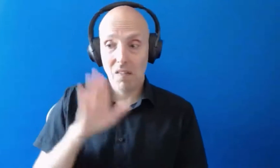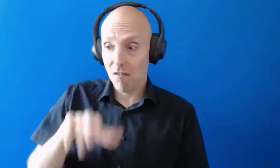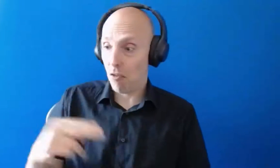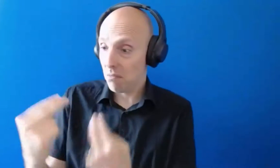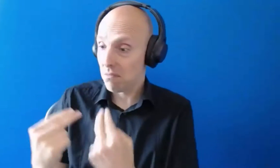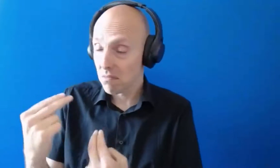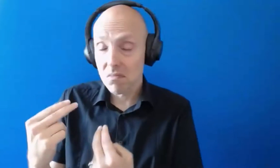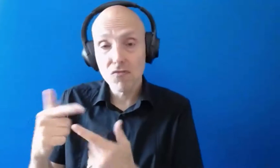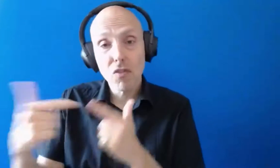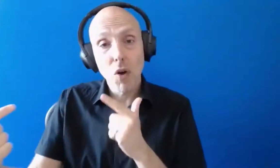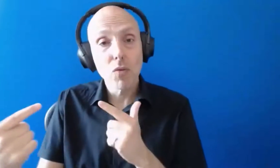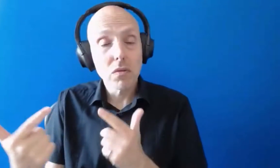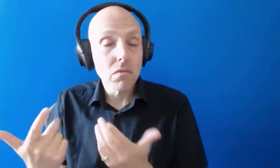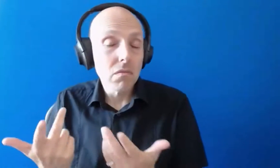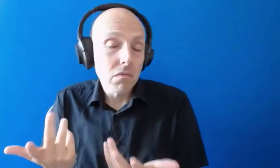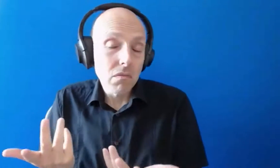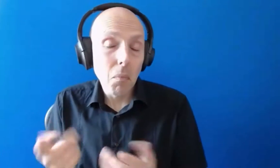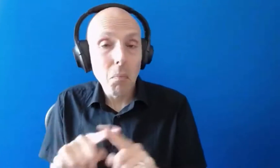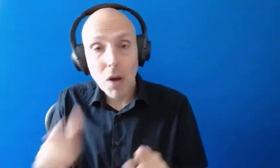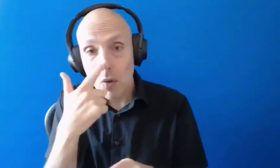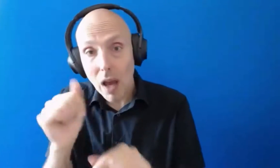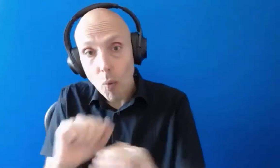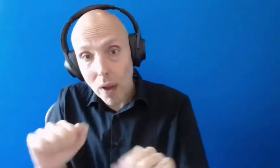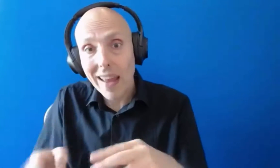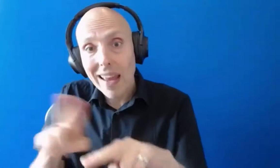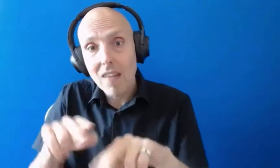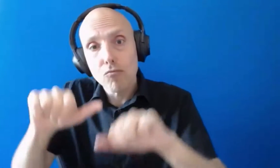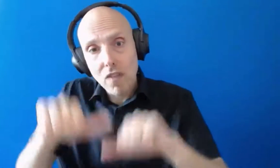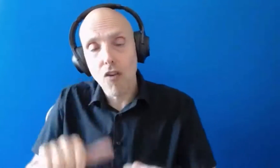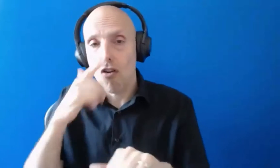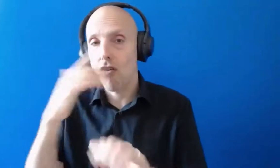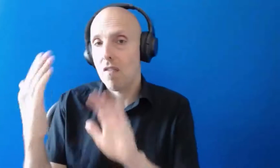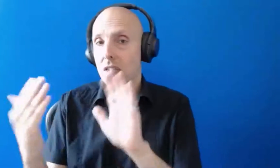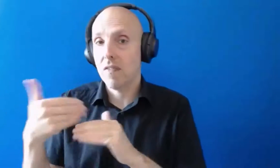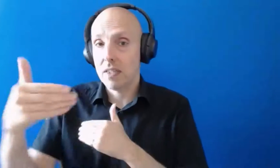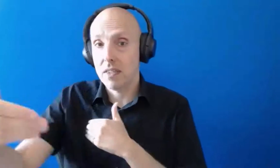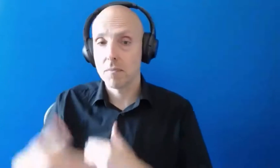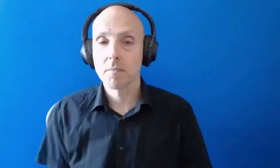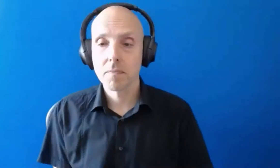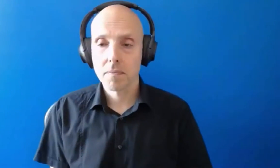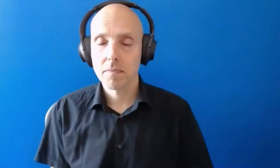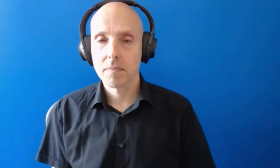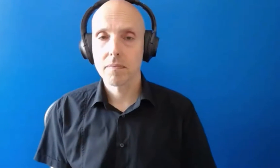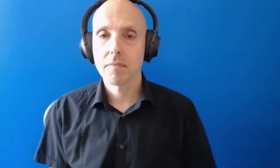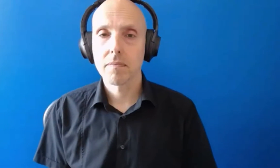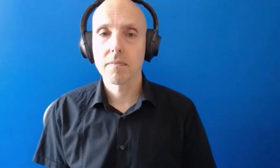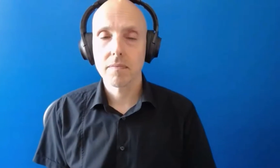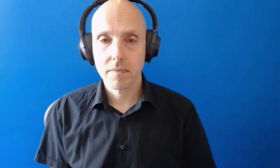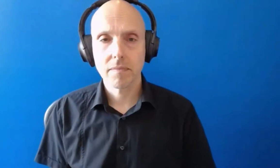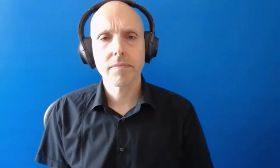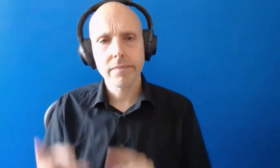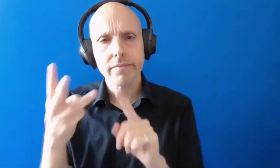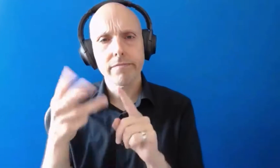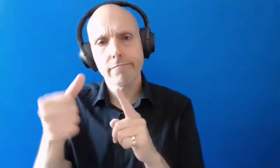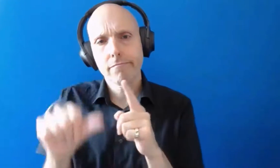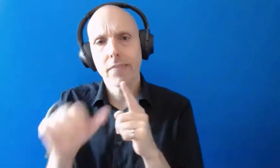um until they're available first to face if that's your preference great thank you this next um